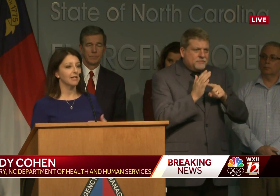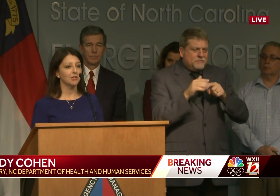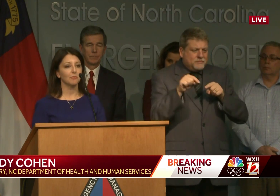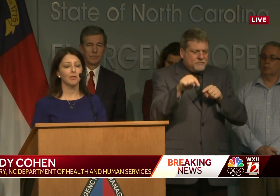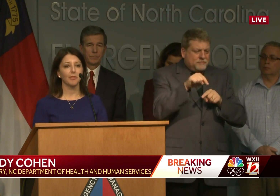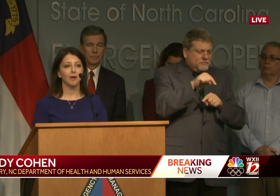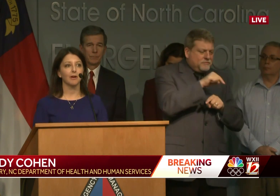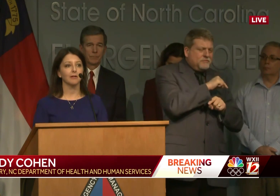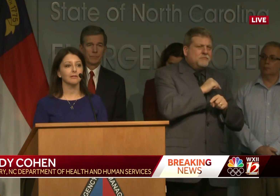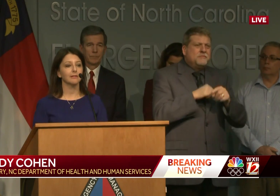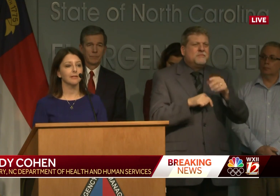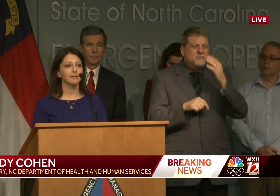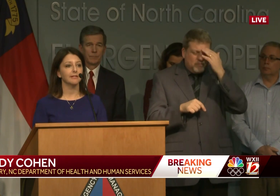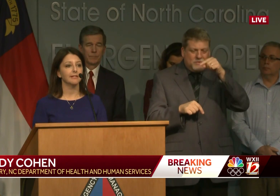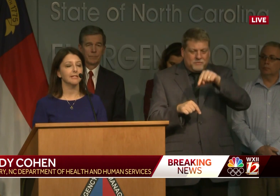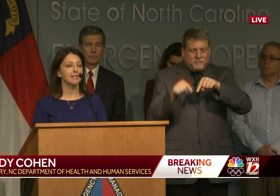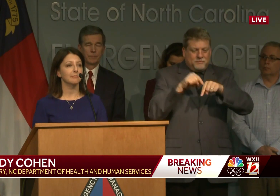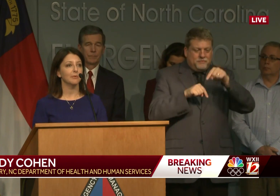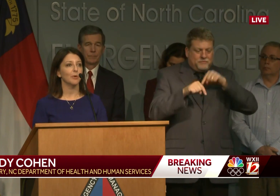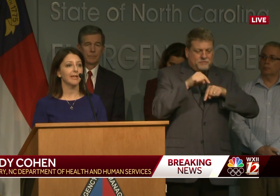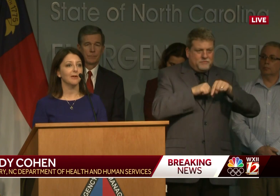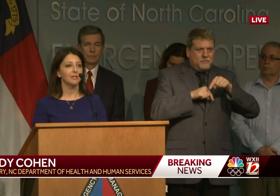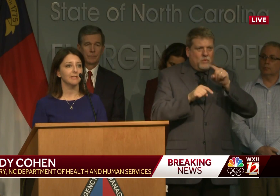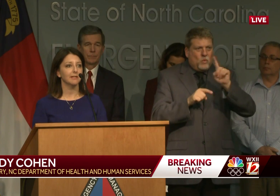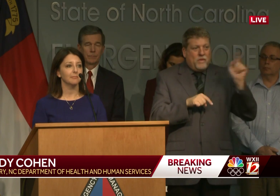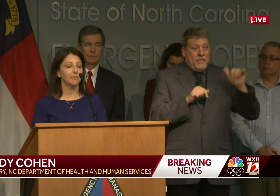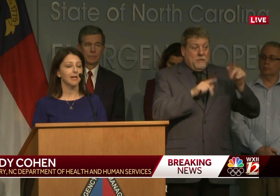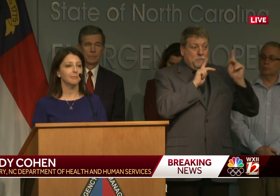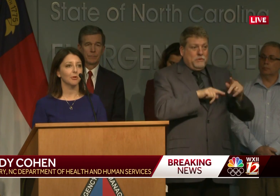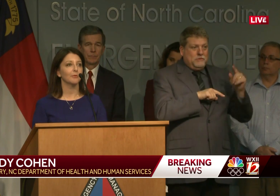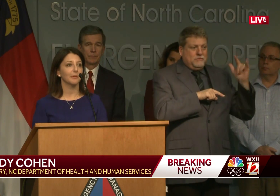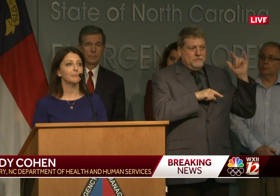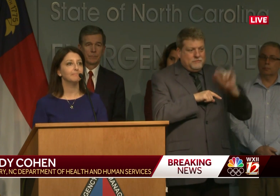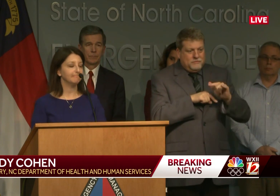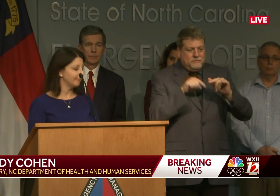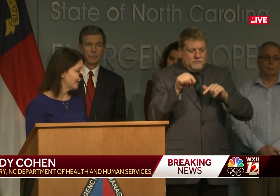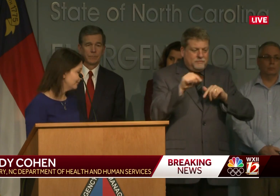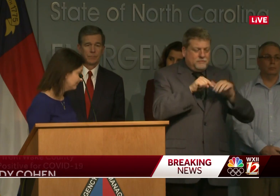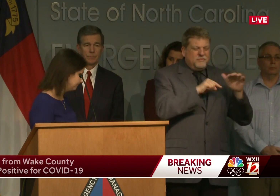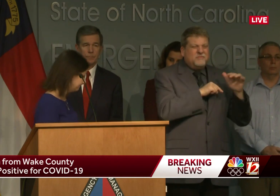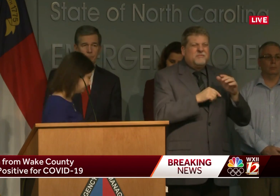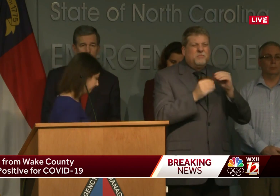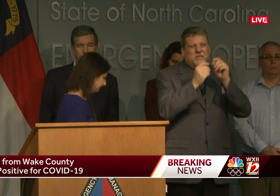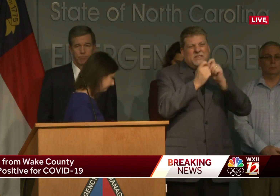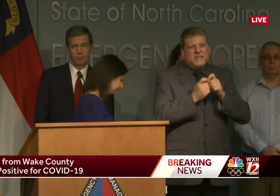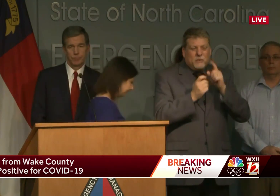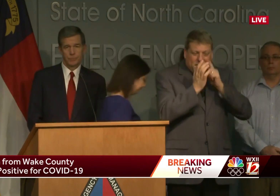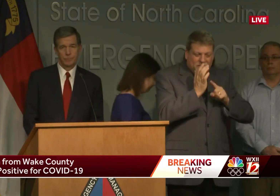coordination with the team in Wake County and go from there. Thank you.